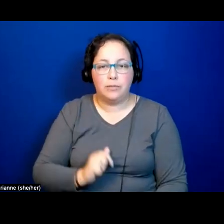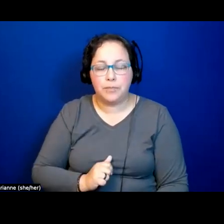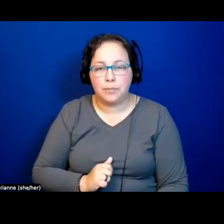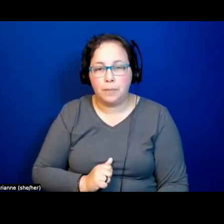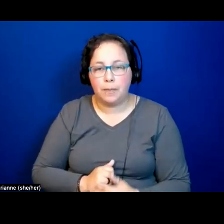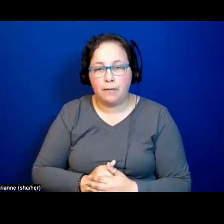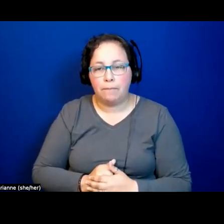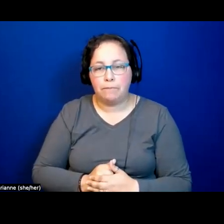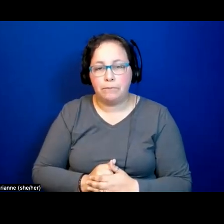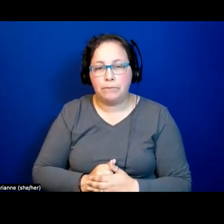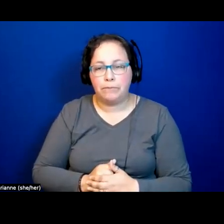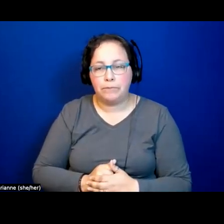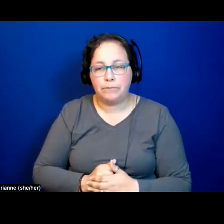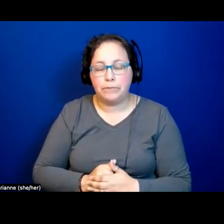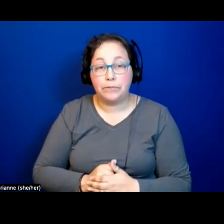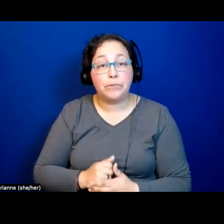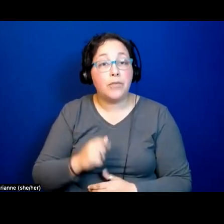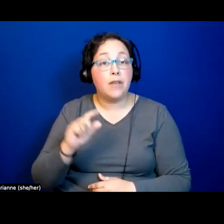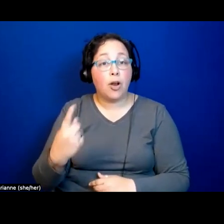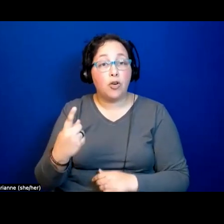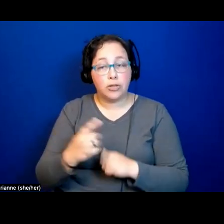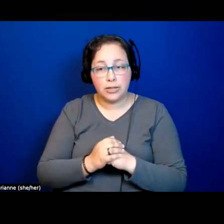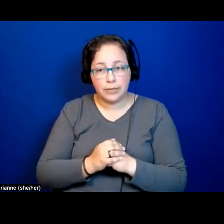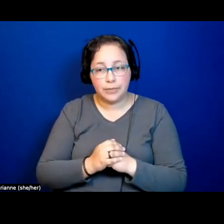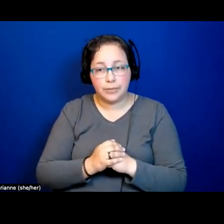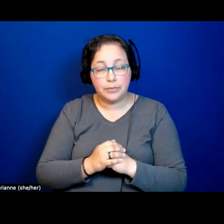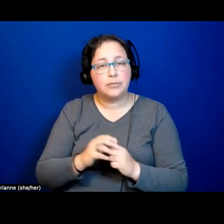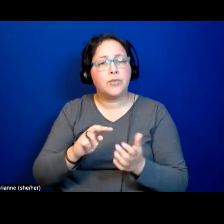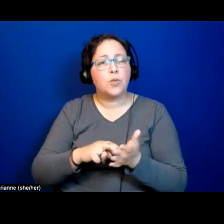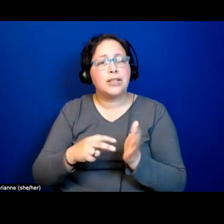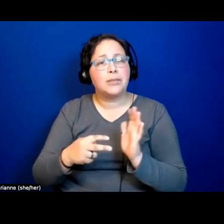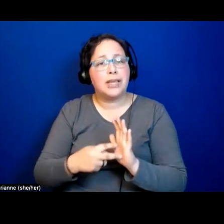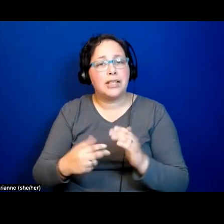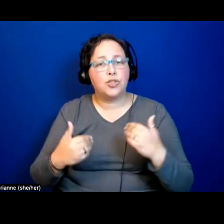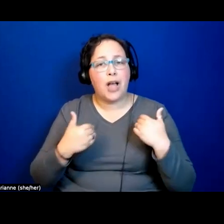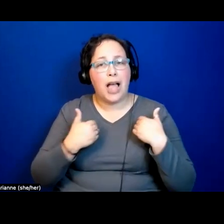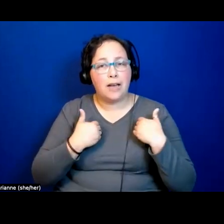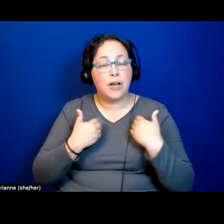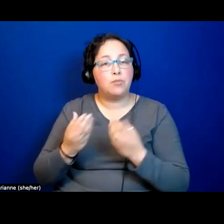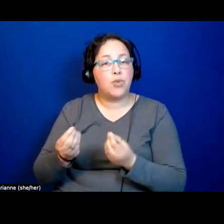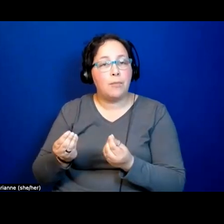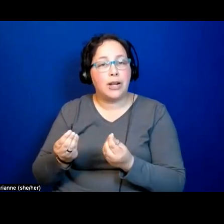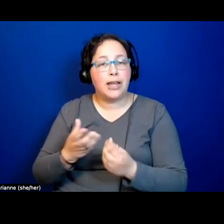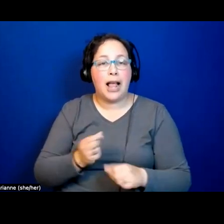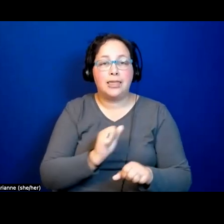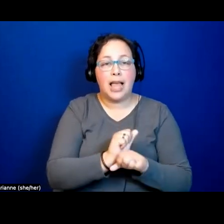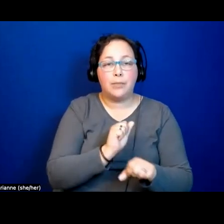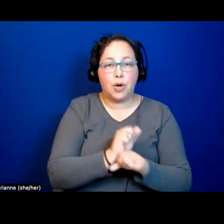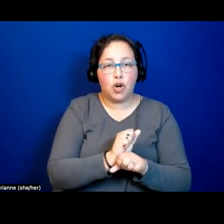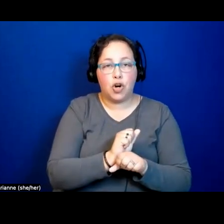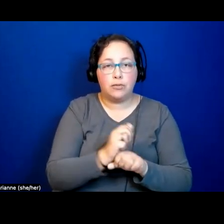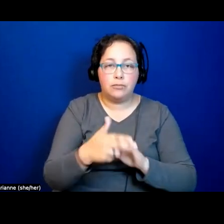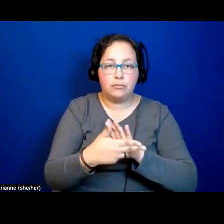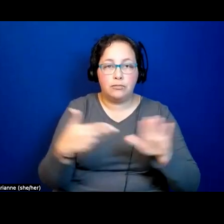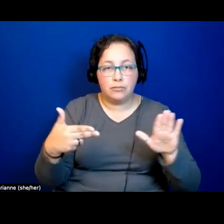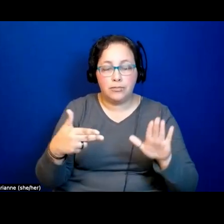One is what does it mean to democratize property and labor? What does it mean to